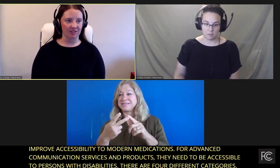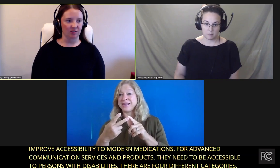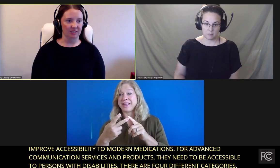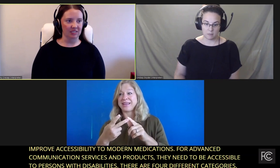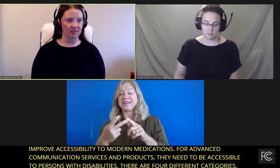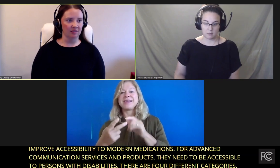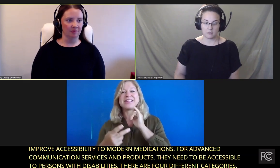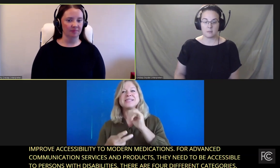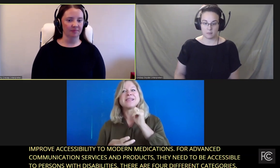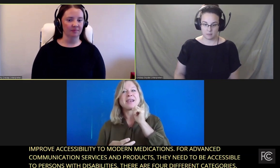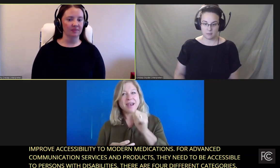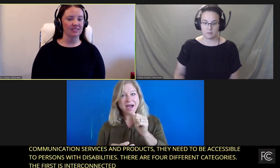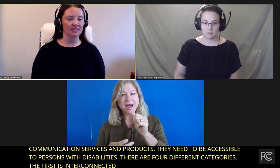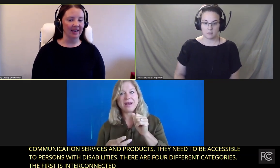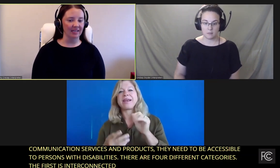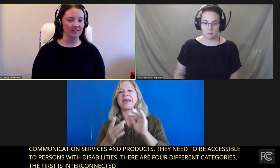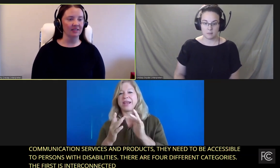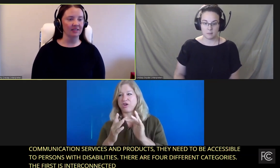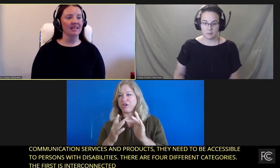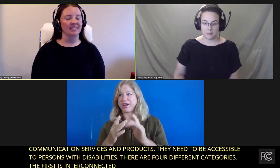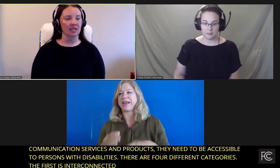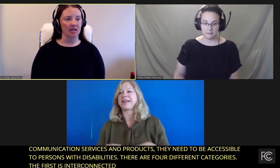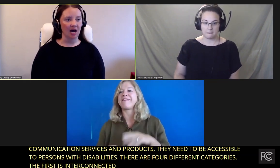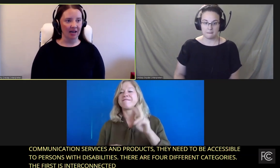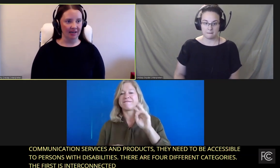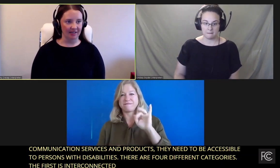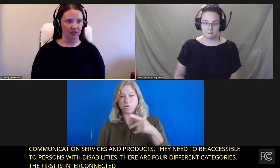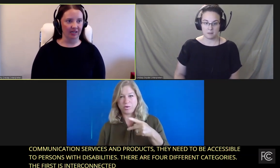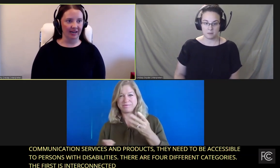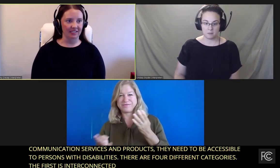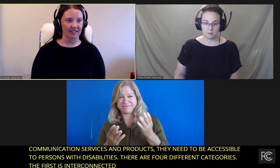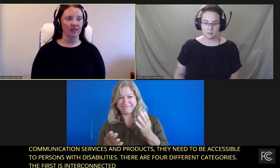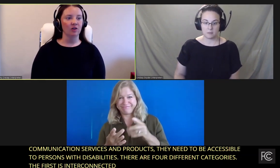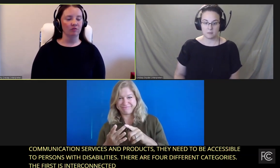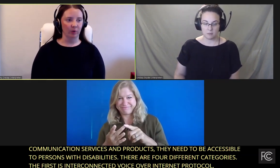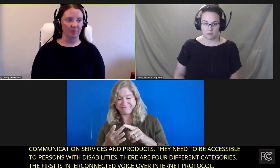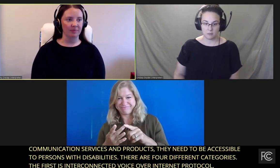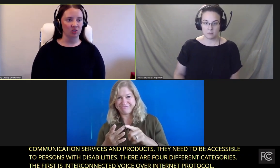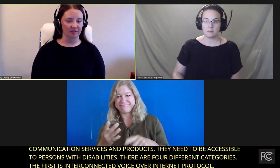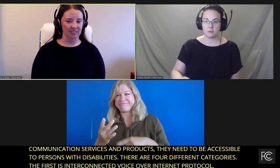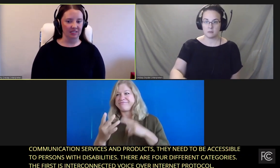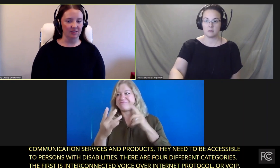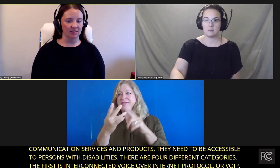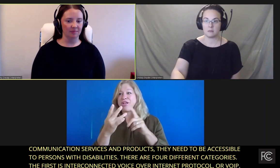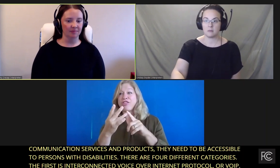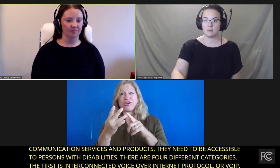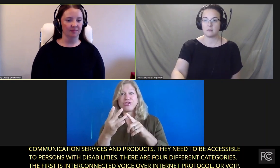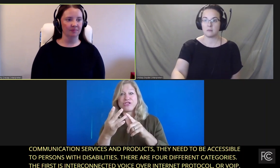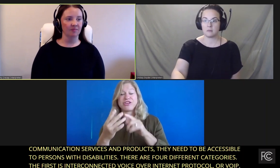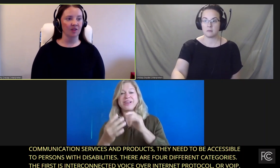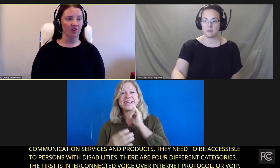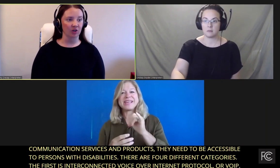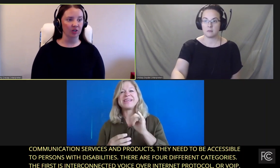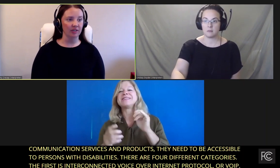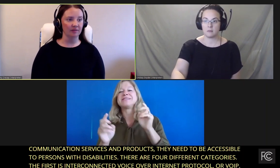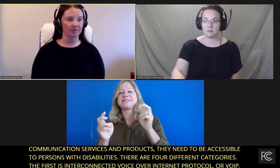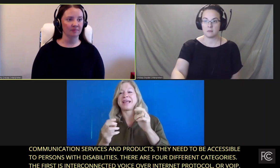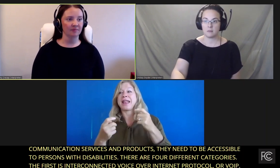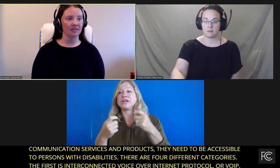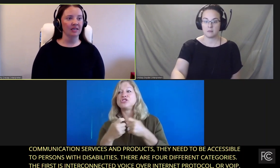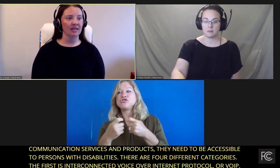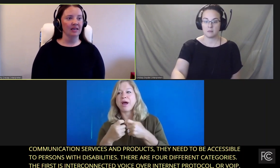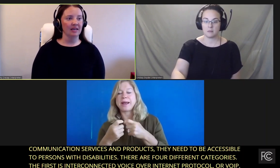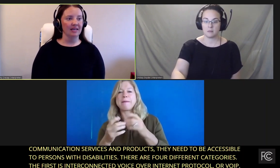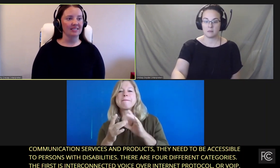VOIP services. Second is Non-Interconnected VOIP services. Third